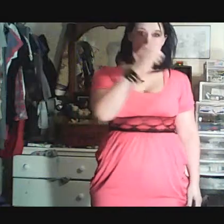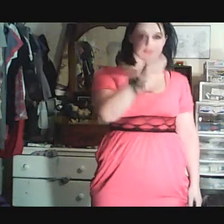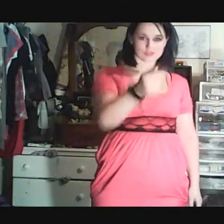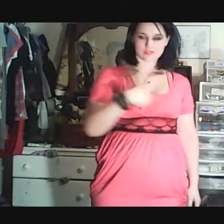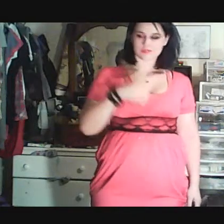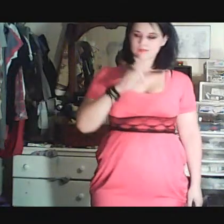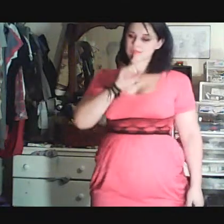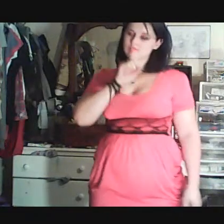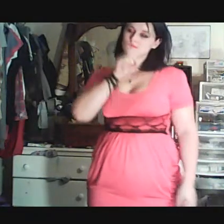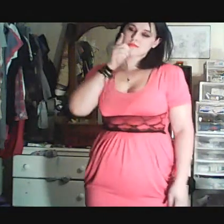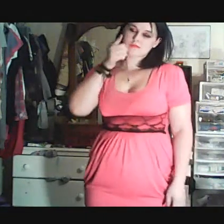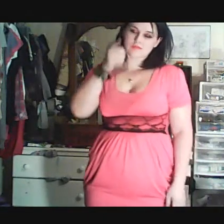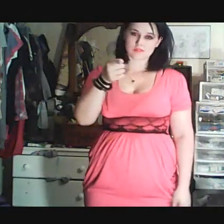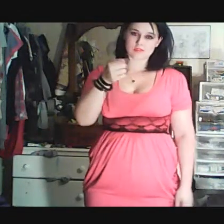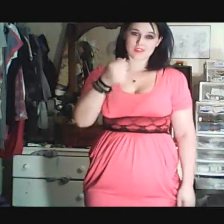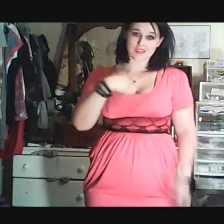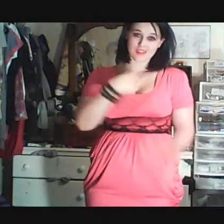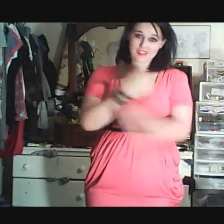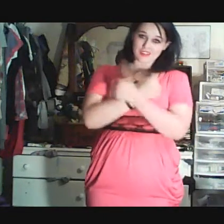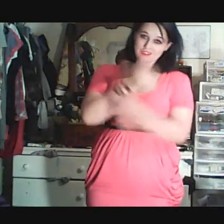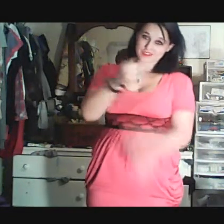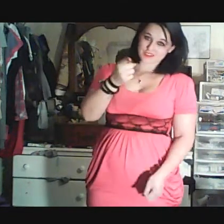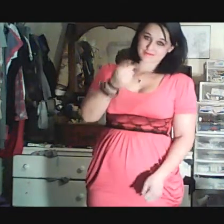you that, I told you that, I loved you.